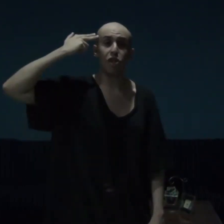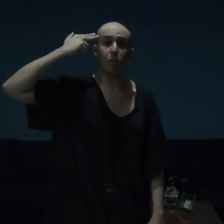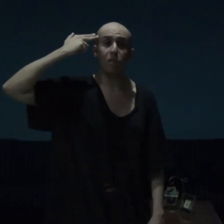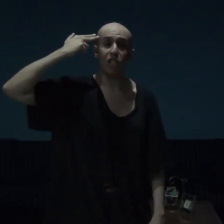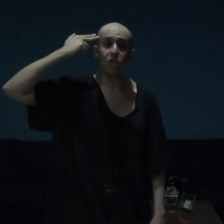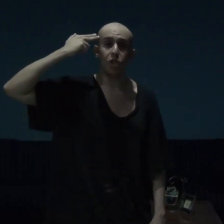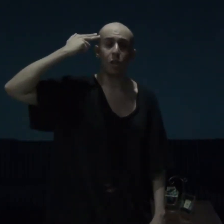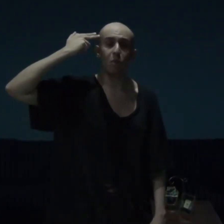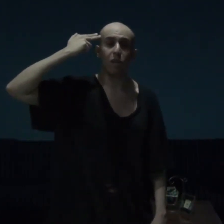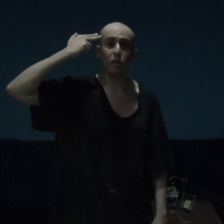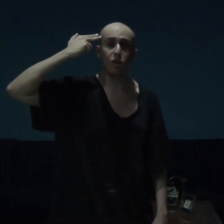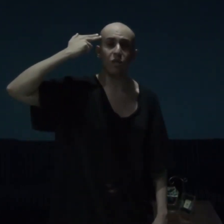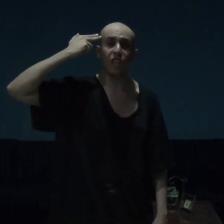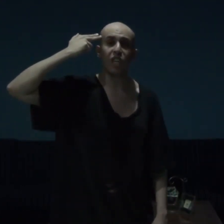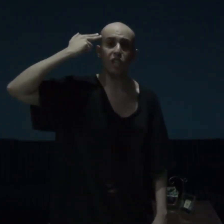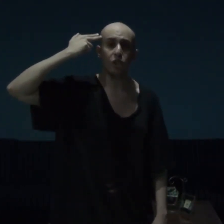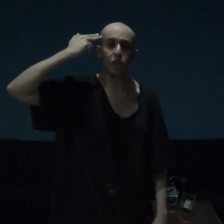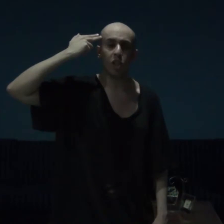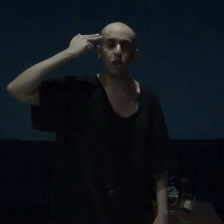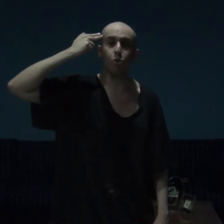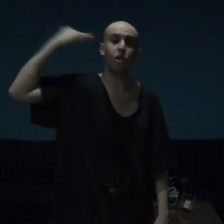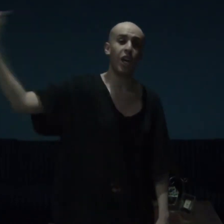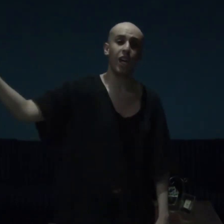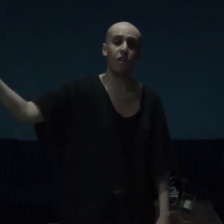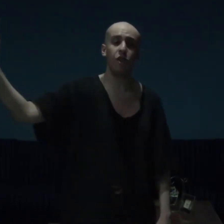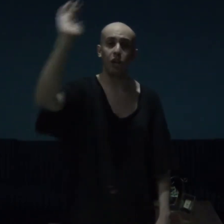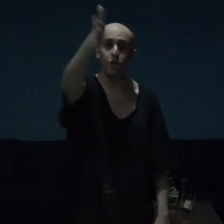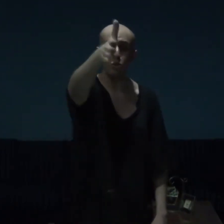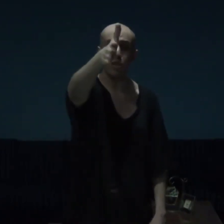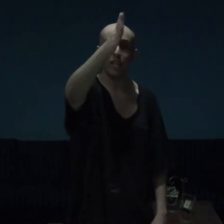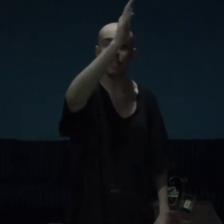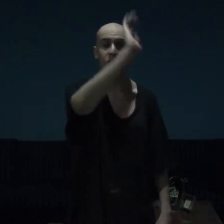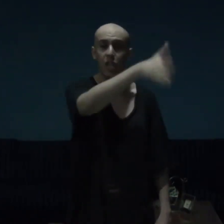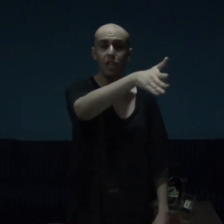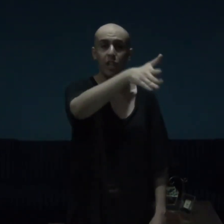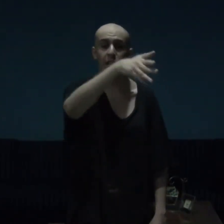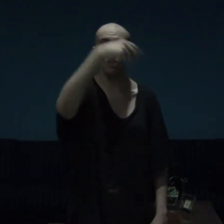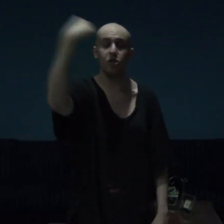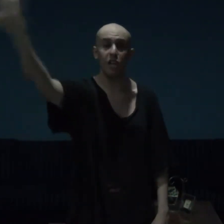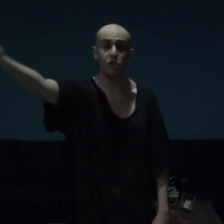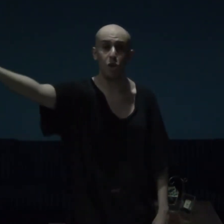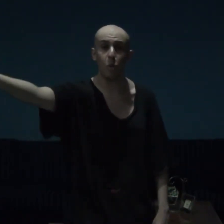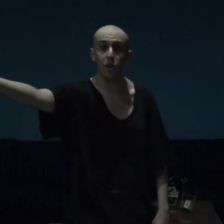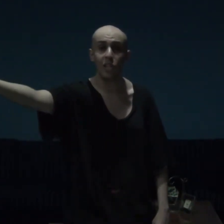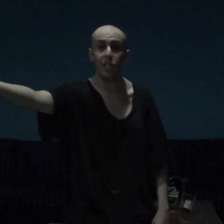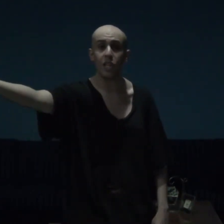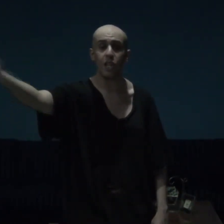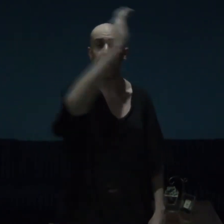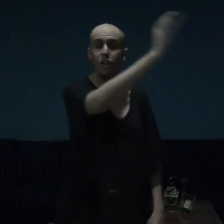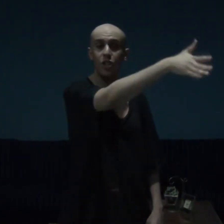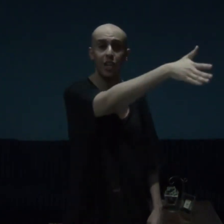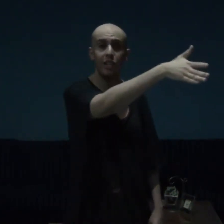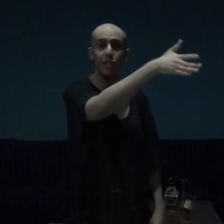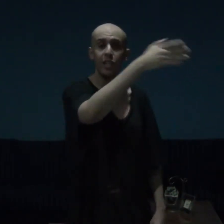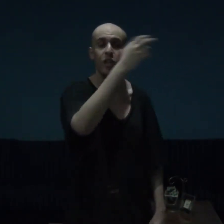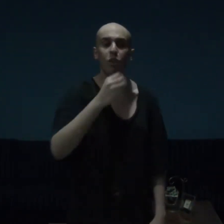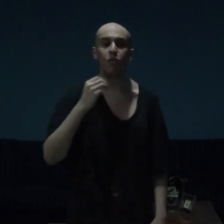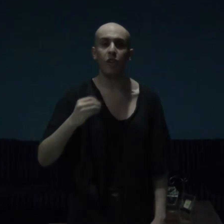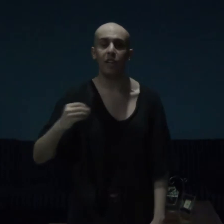amnesia, because of a gunshot to the head, and you guys and gals, and so will he, and Eileen, will find